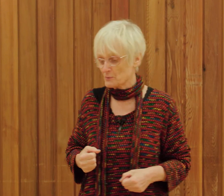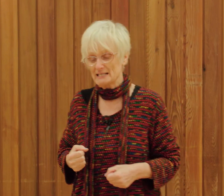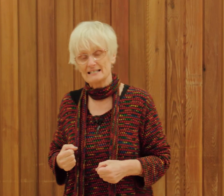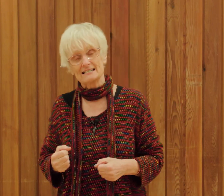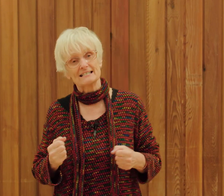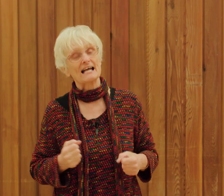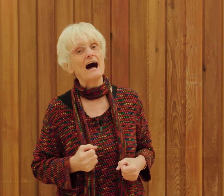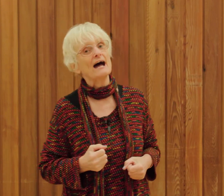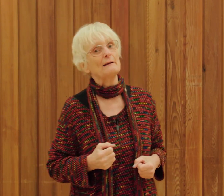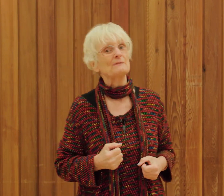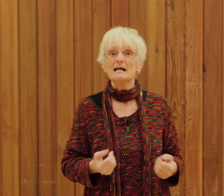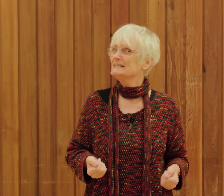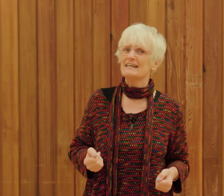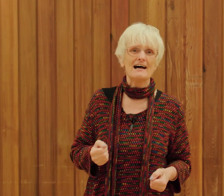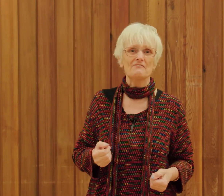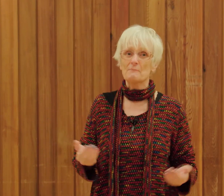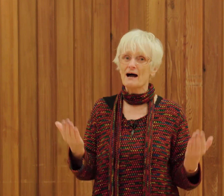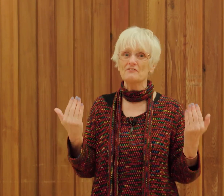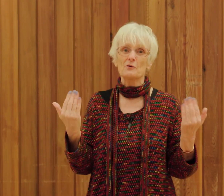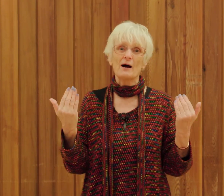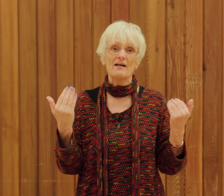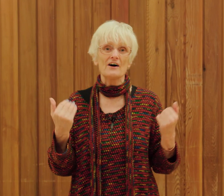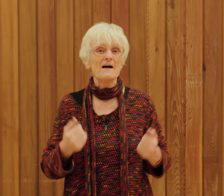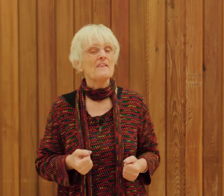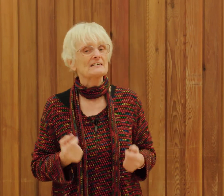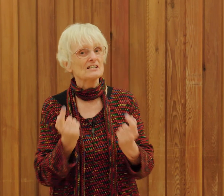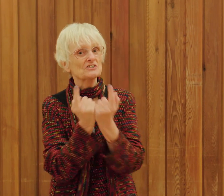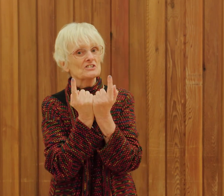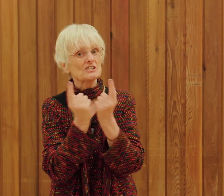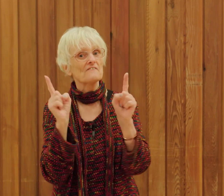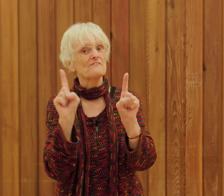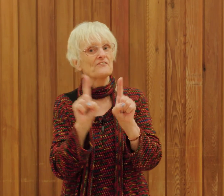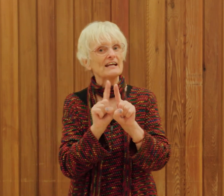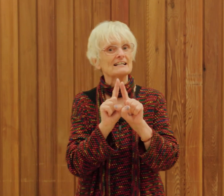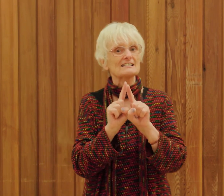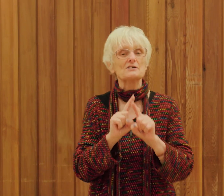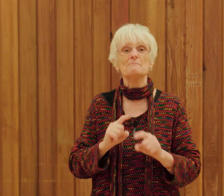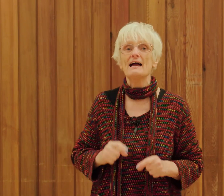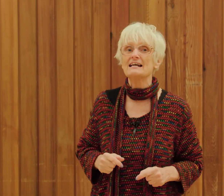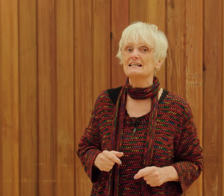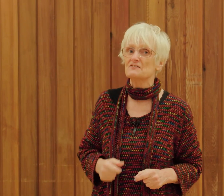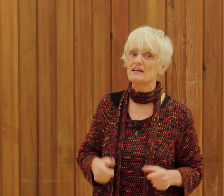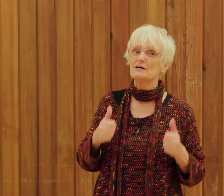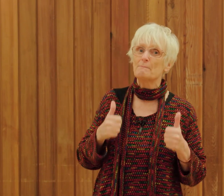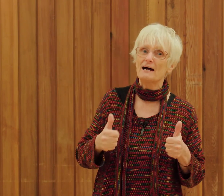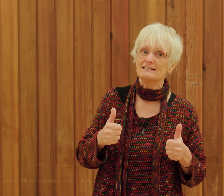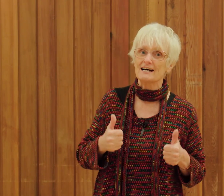winter time never mind the weather there's lots of things to make us feel better